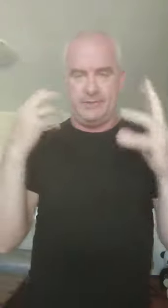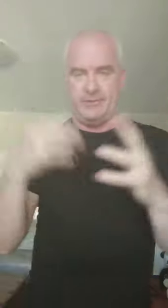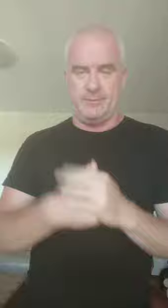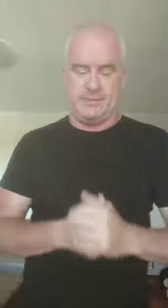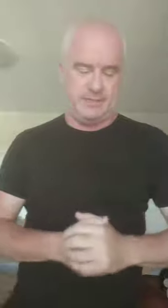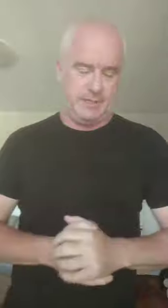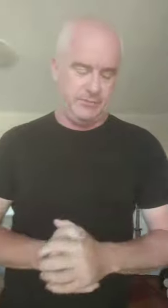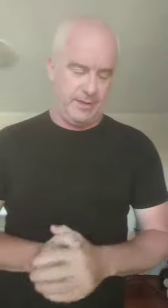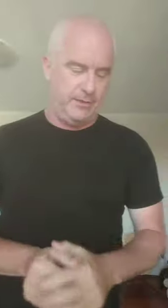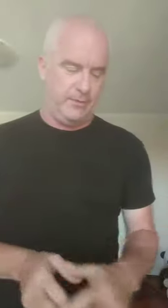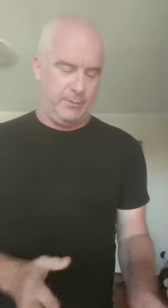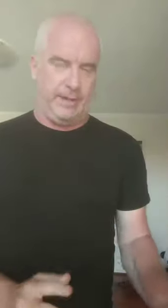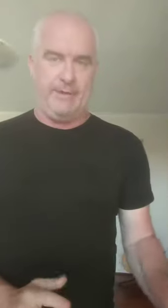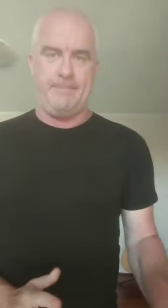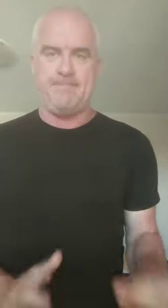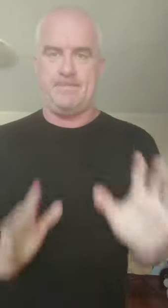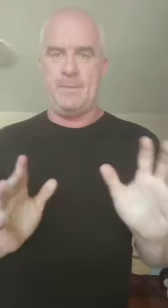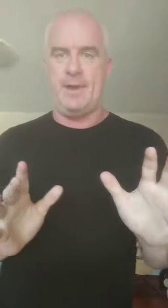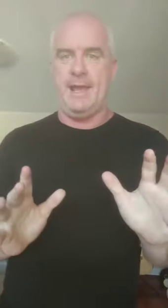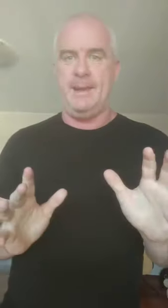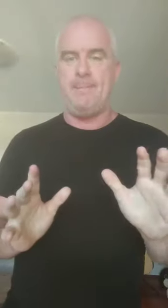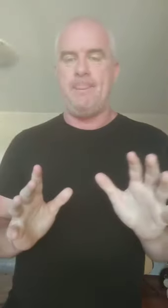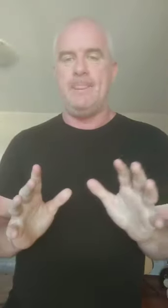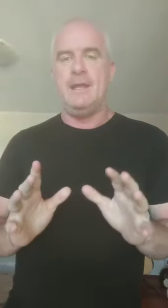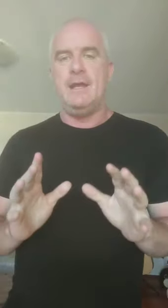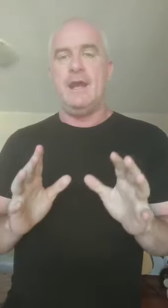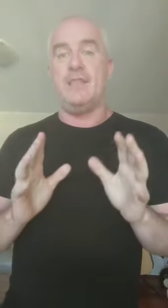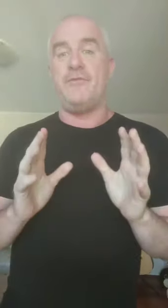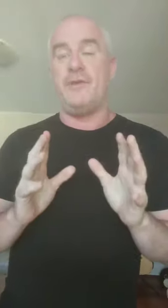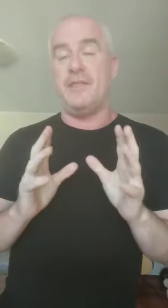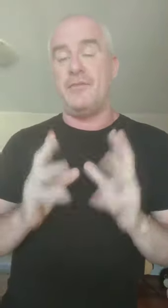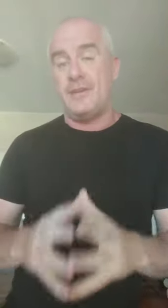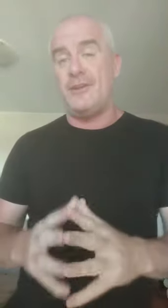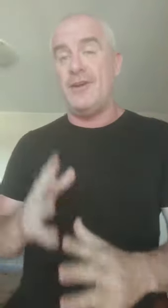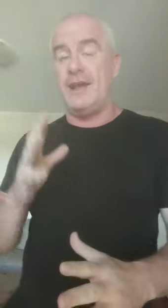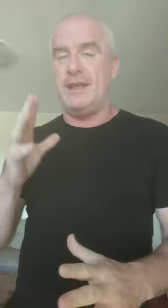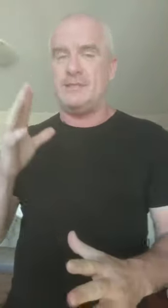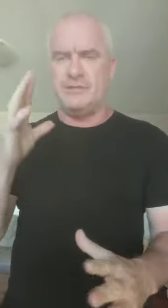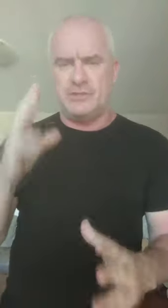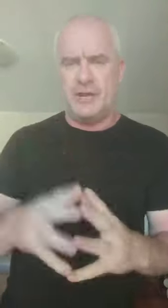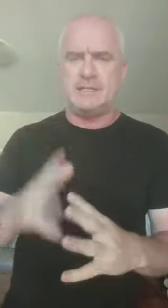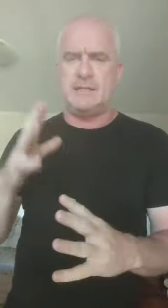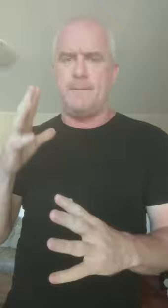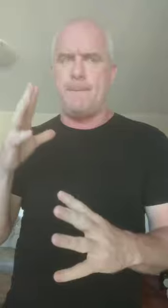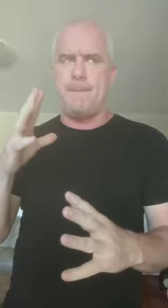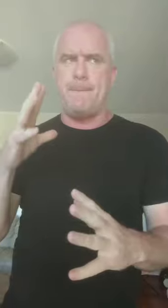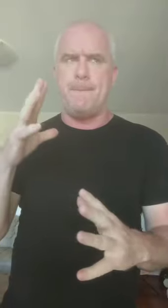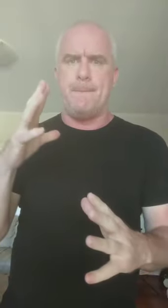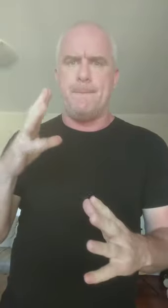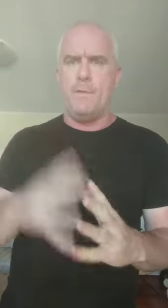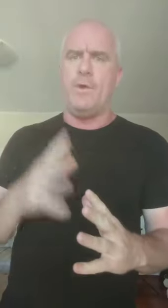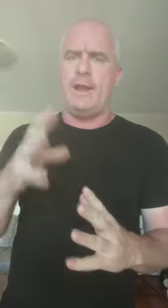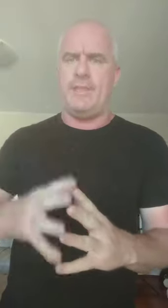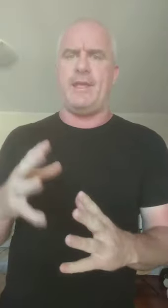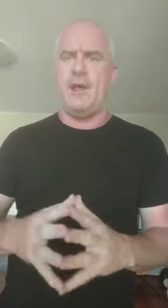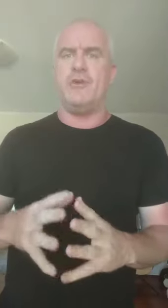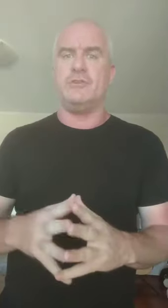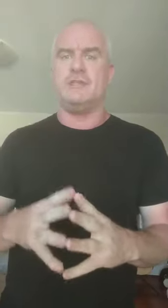syndrome is, is real or whatever in my head? And the, and the thing that I sort of stress more than anything else